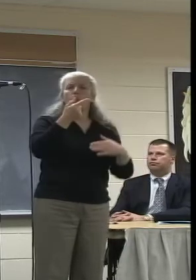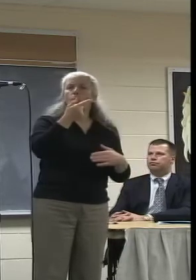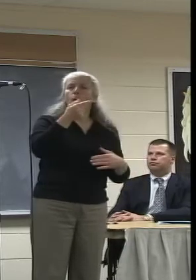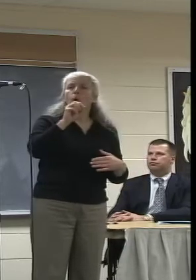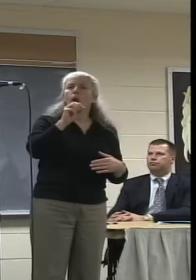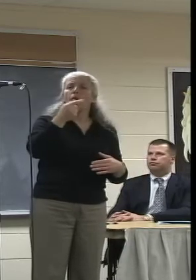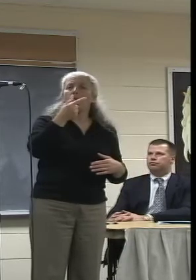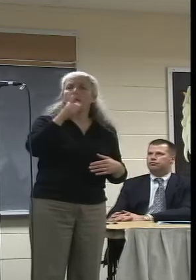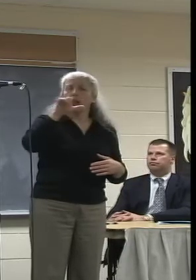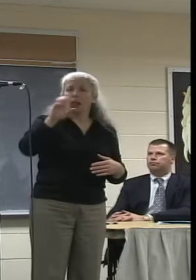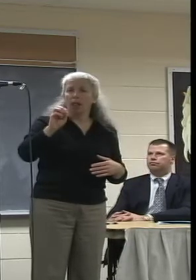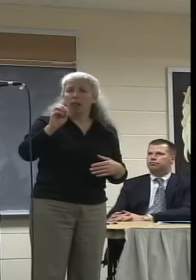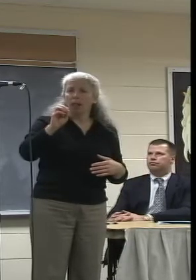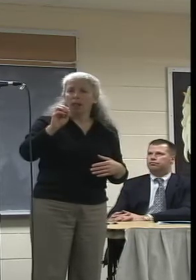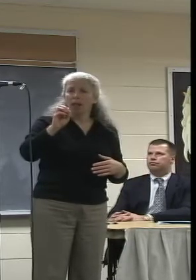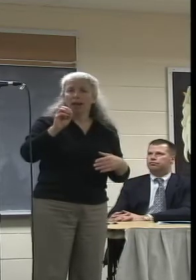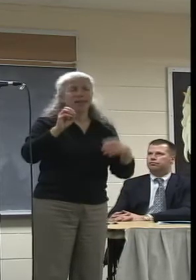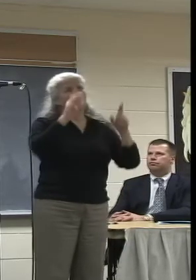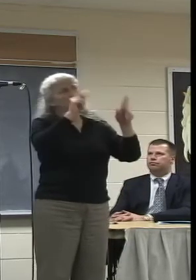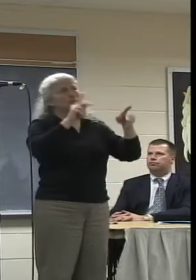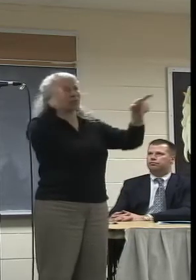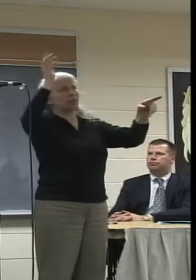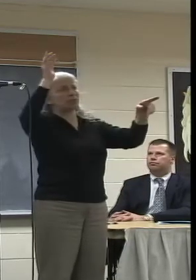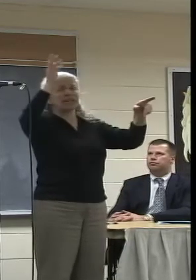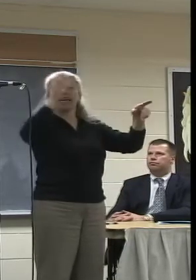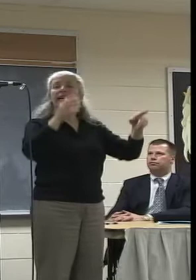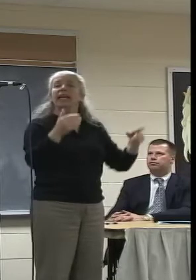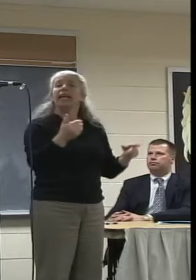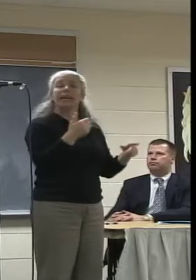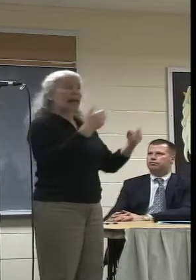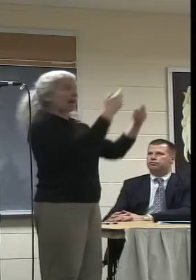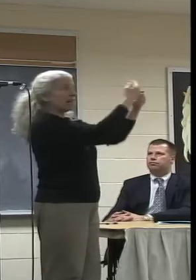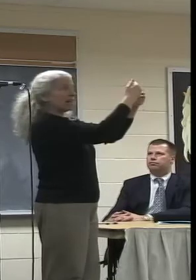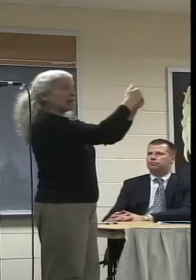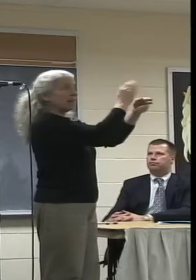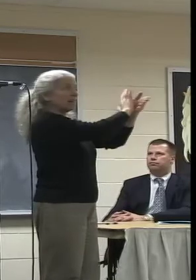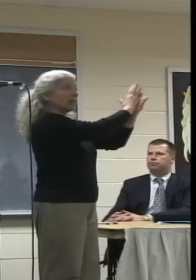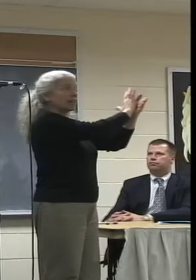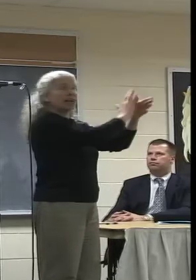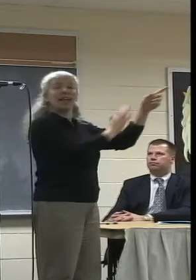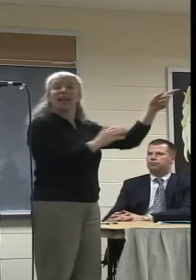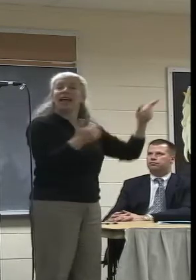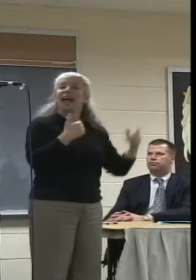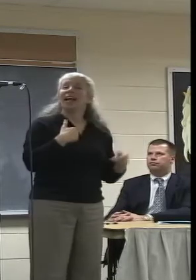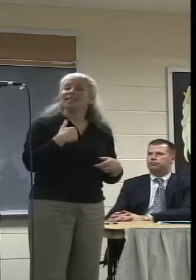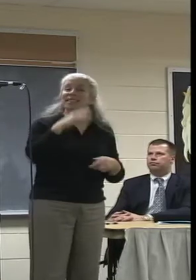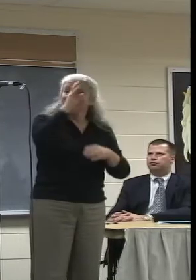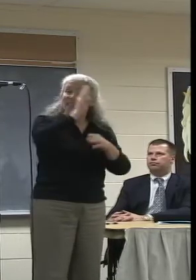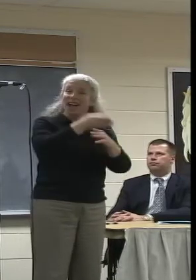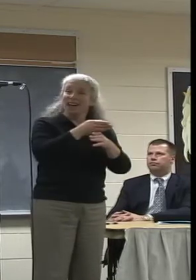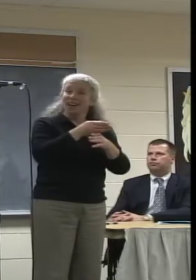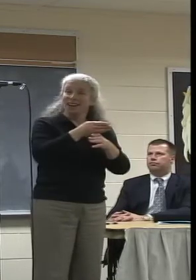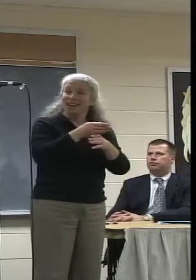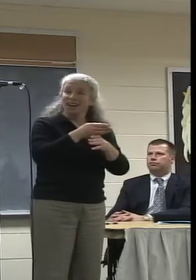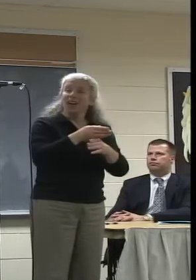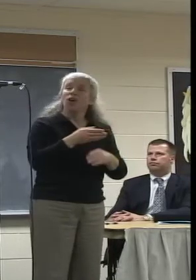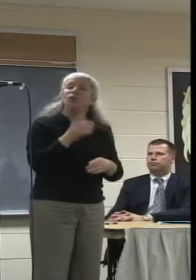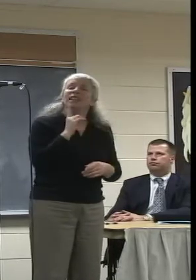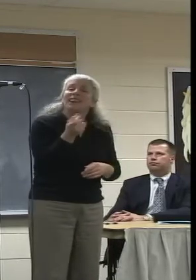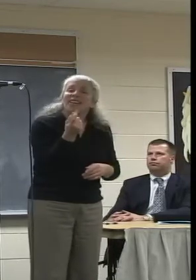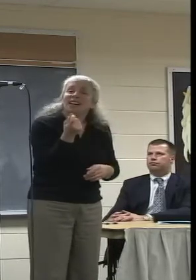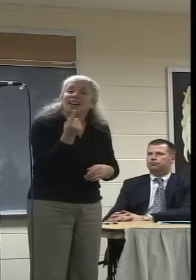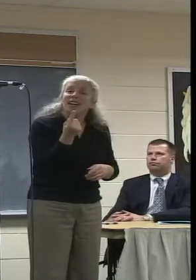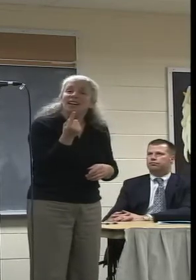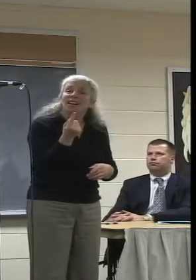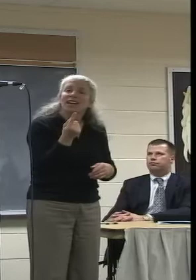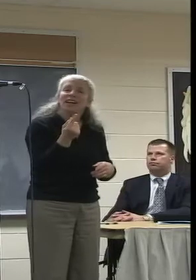And during his presentation, he showed his 11-year-old son on the couch in the living room with two laptops. On one